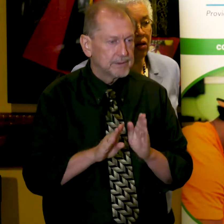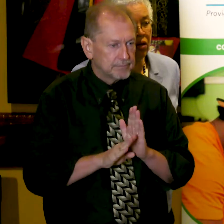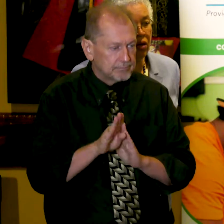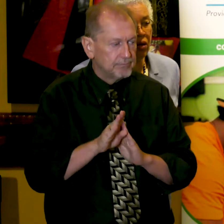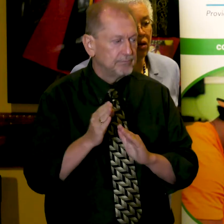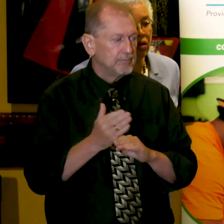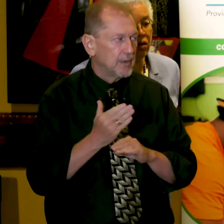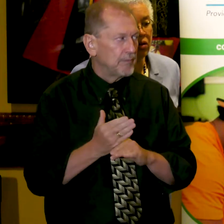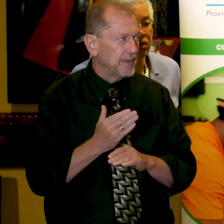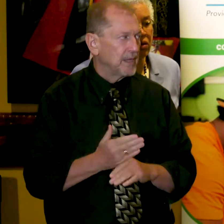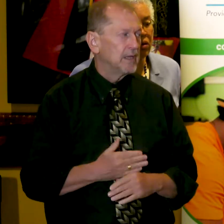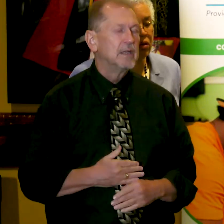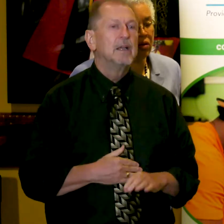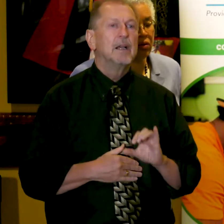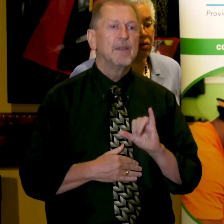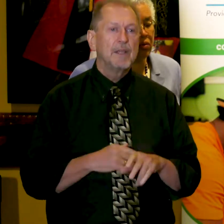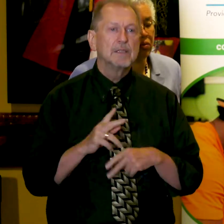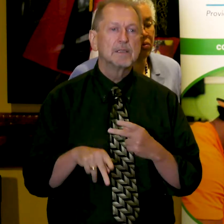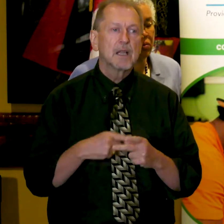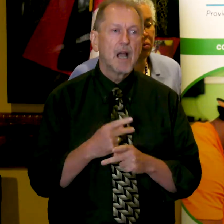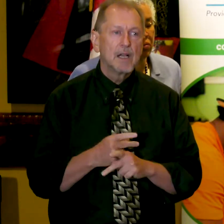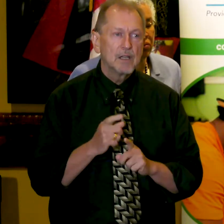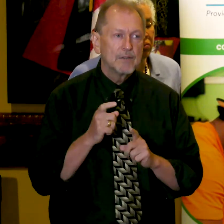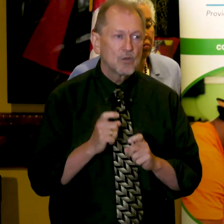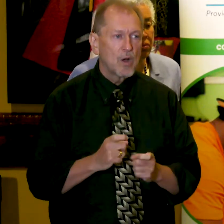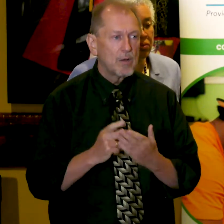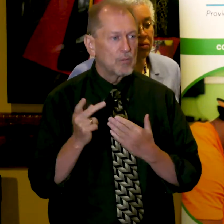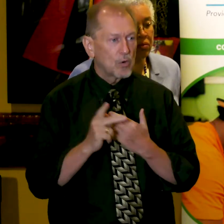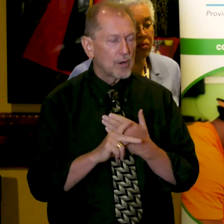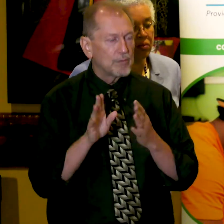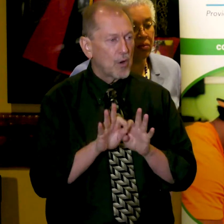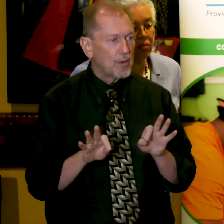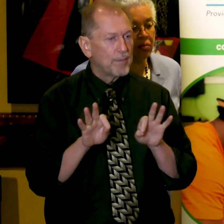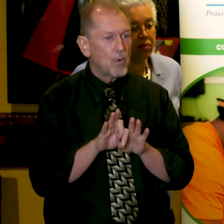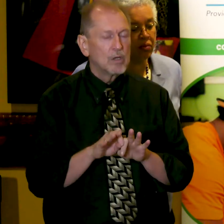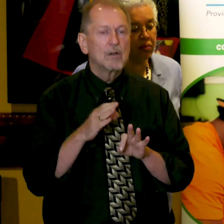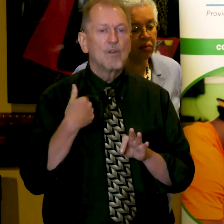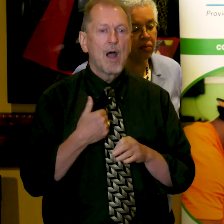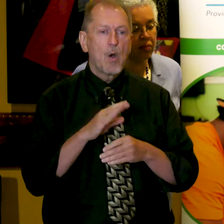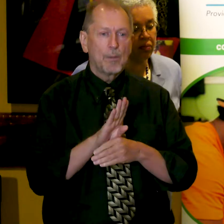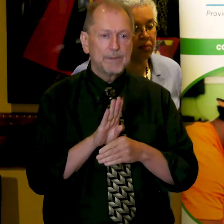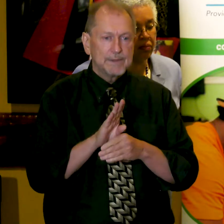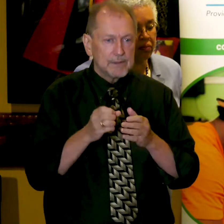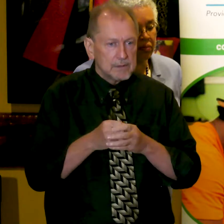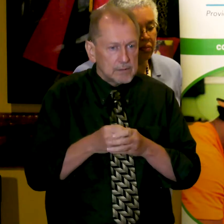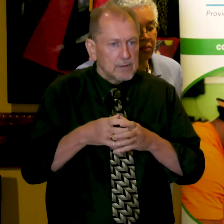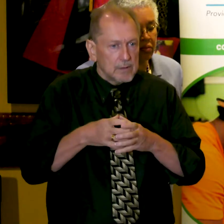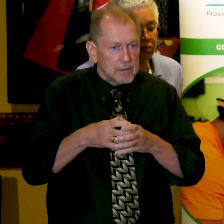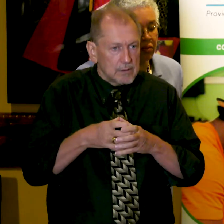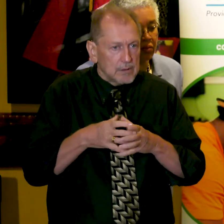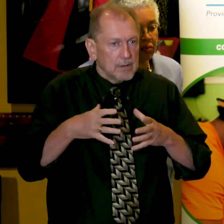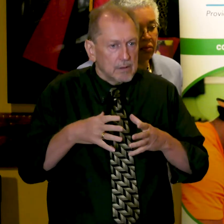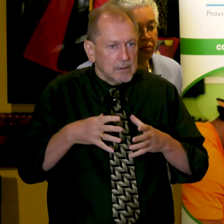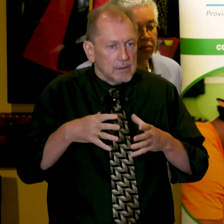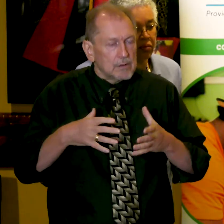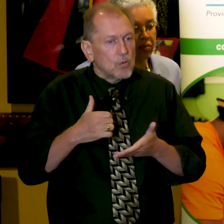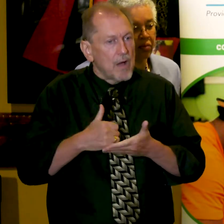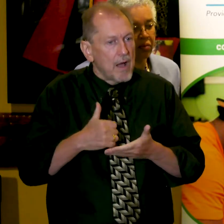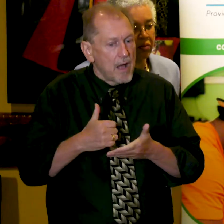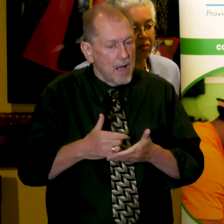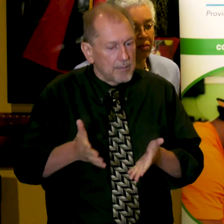Grant programs like these for entrepreneurs to help grow our business is to help